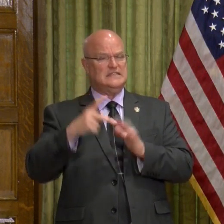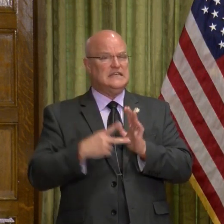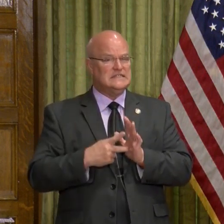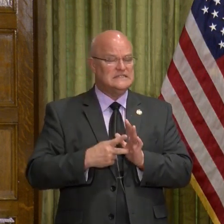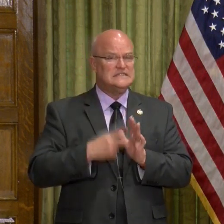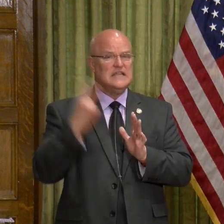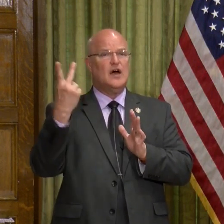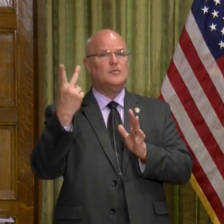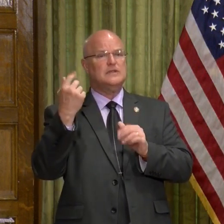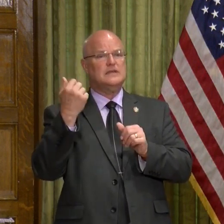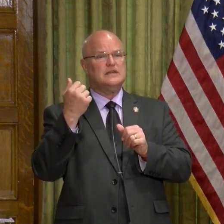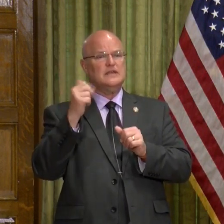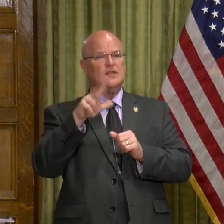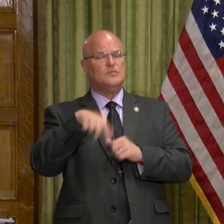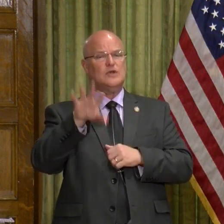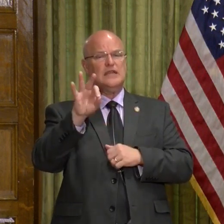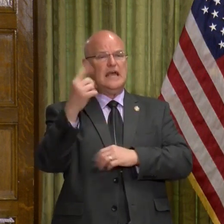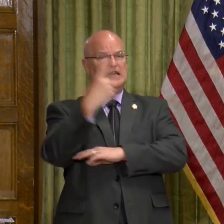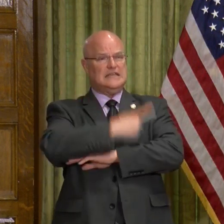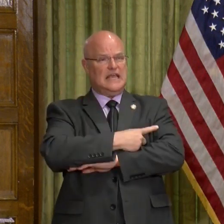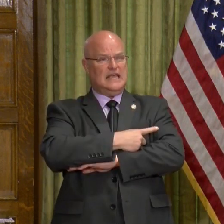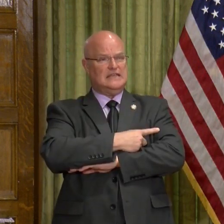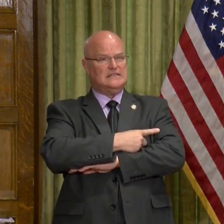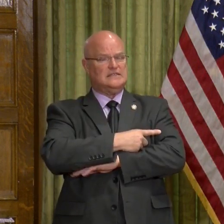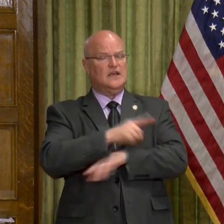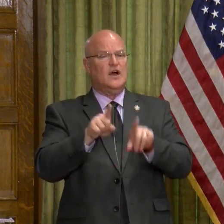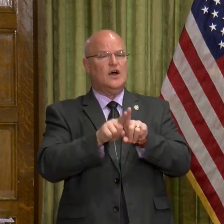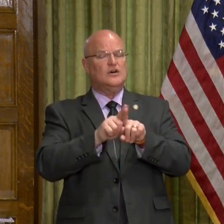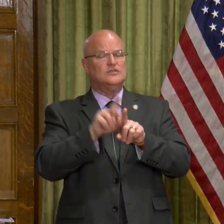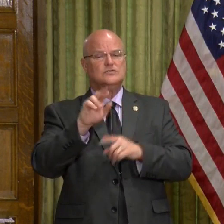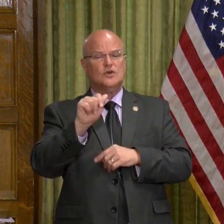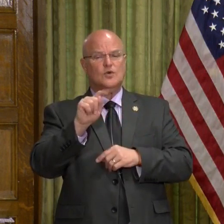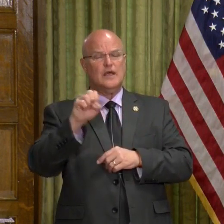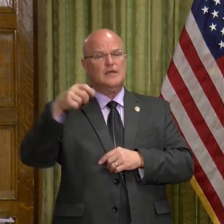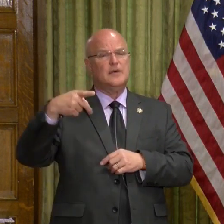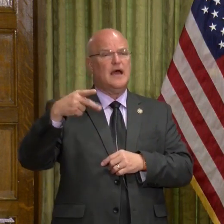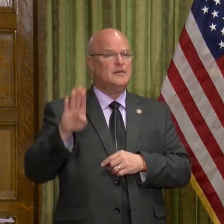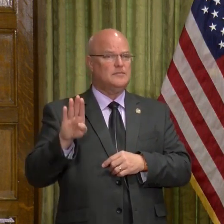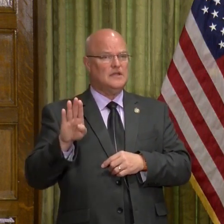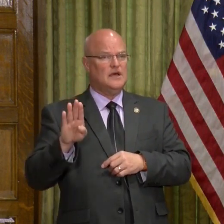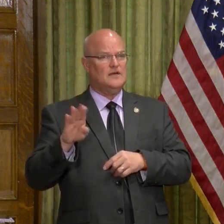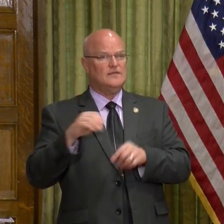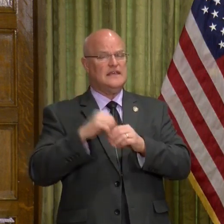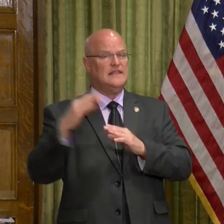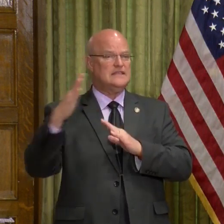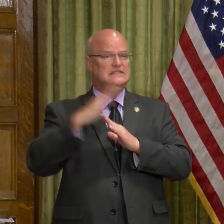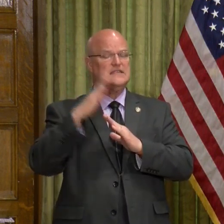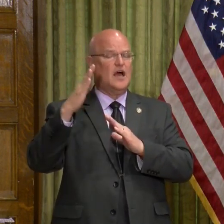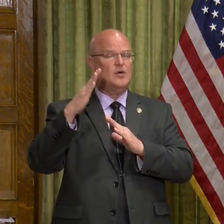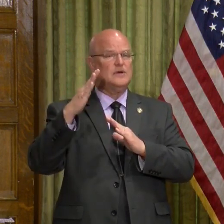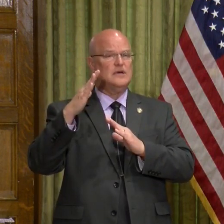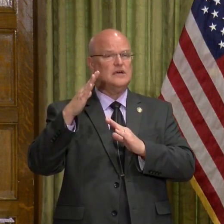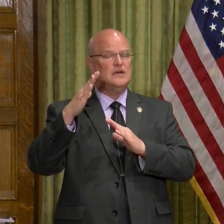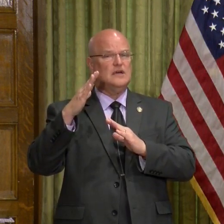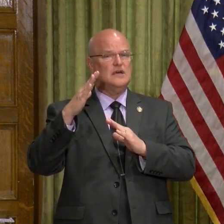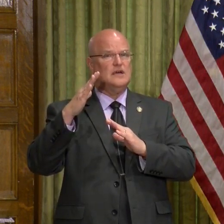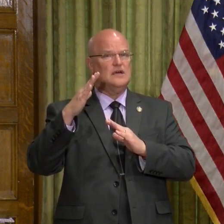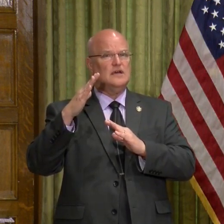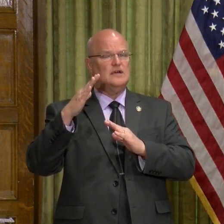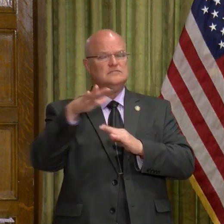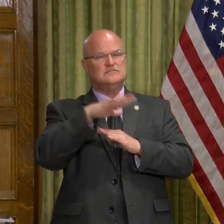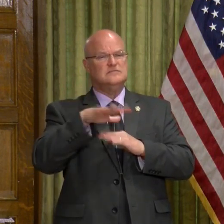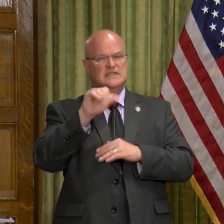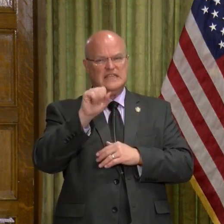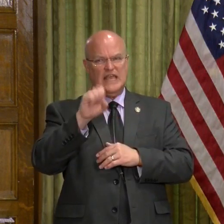every 3.9 days. They also ranked Pine Bluff in the top relative